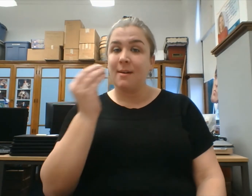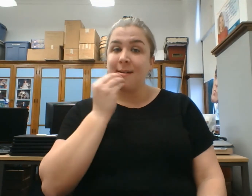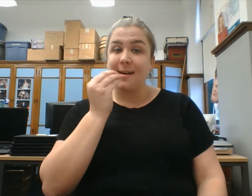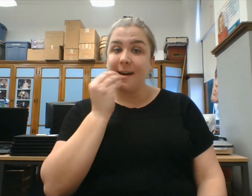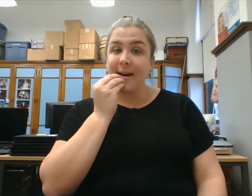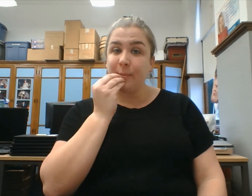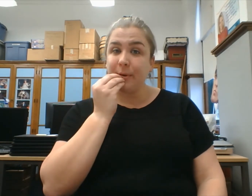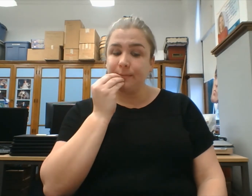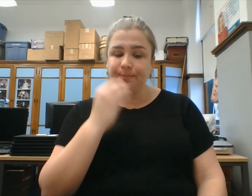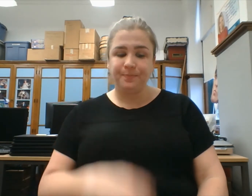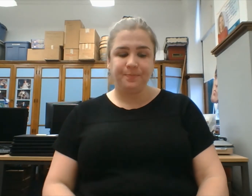Desperate.